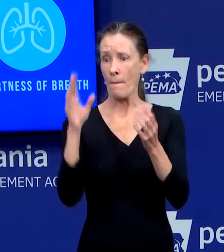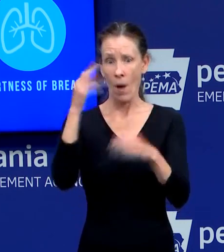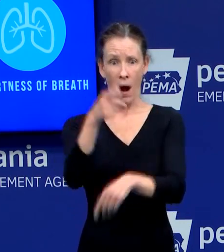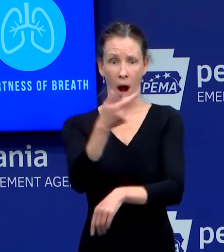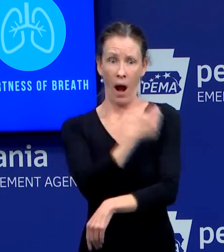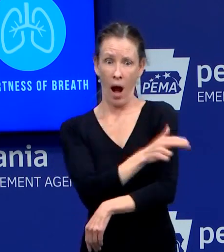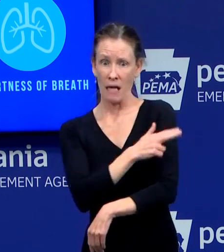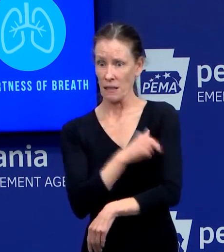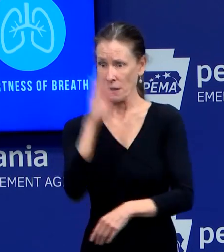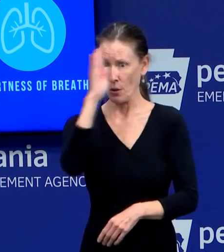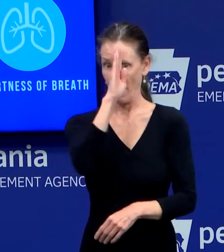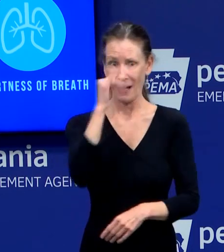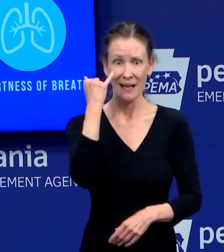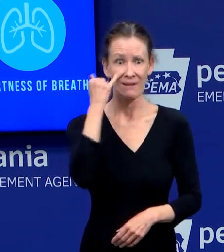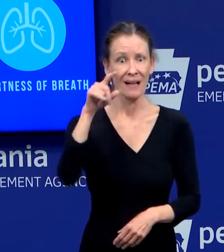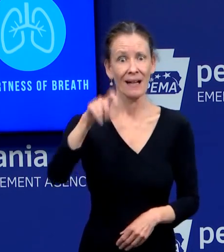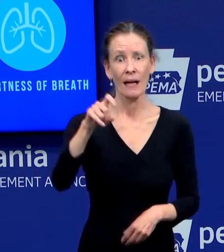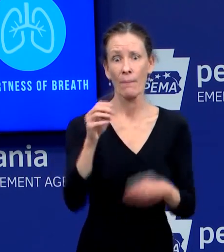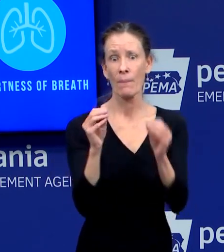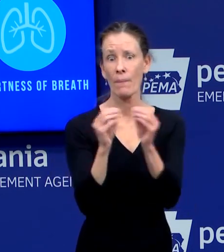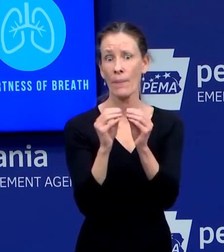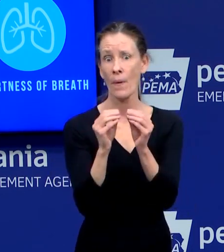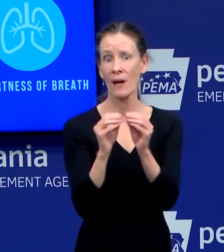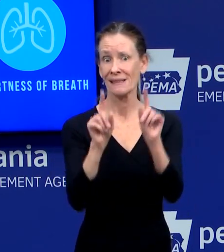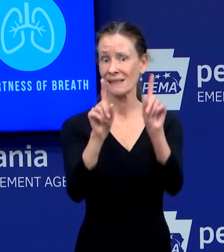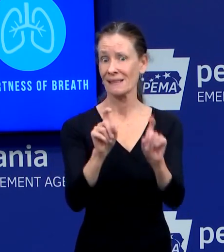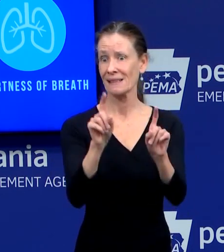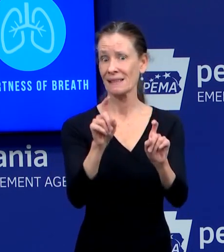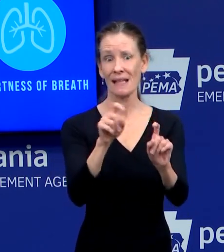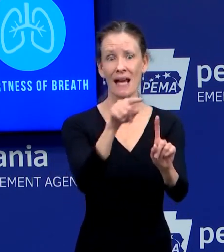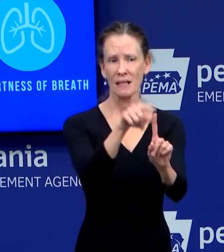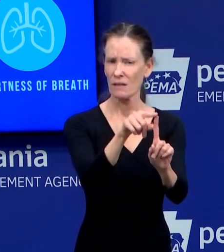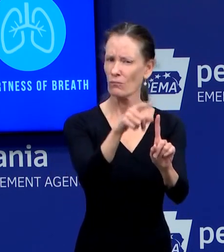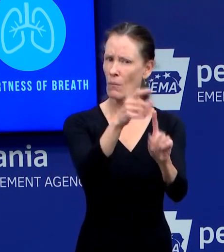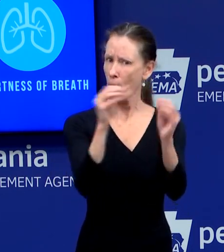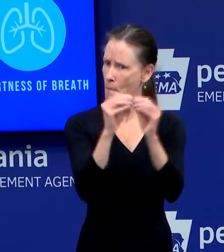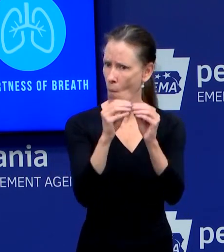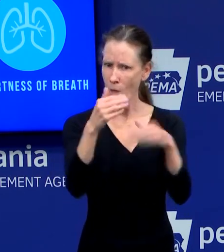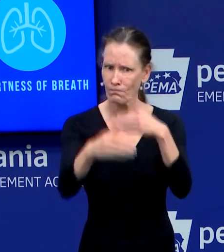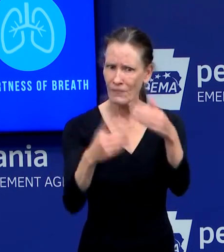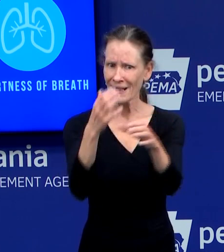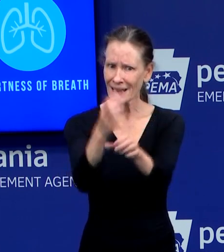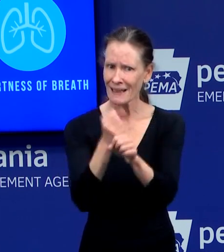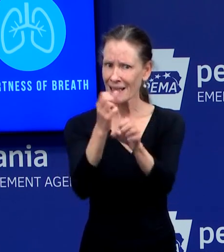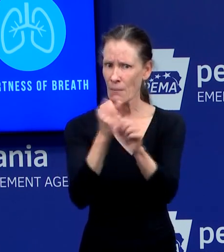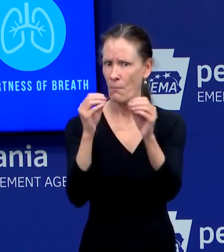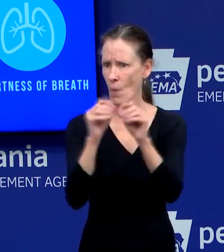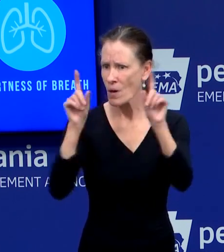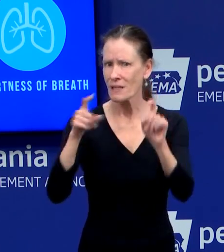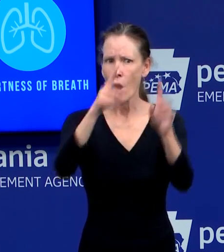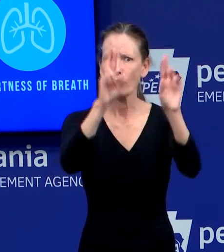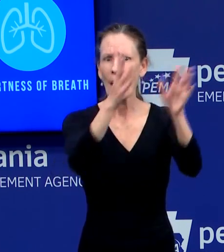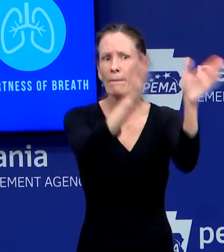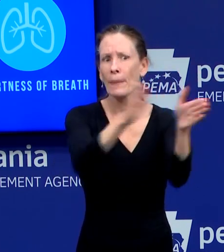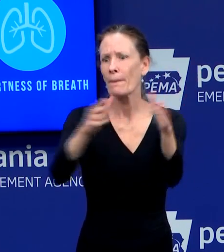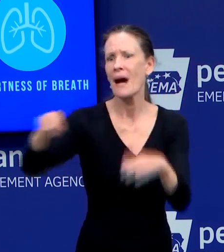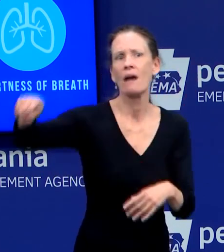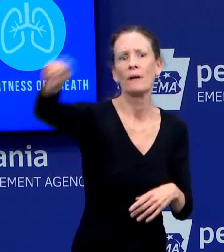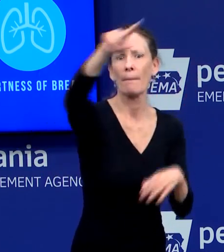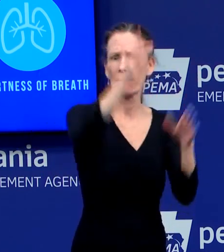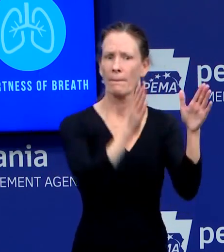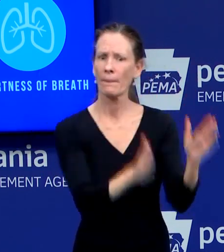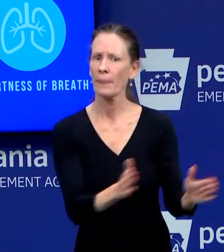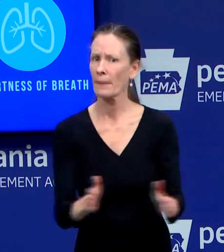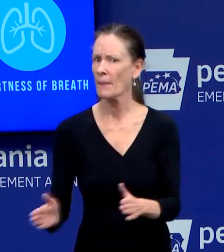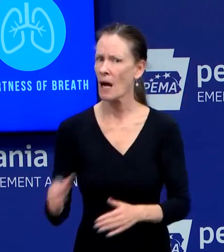their hospital laboratory. And we know that a number of health systems are, are kind of working like that. Um, but I, I, my understanding of what he's talking about is